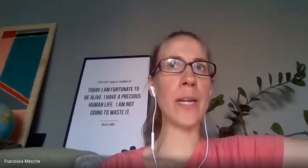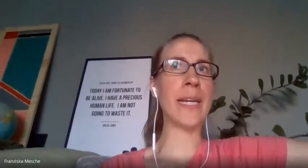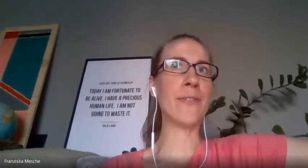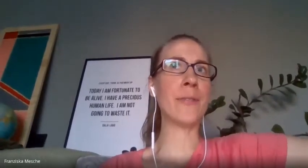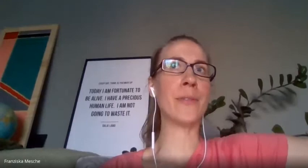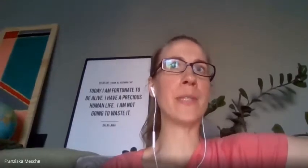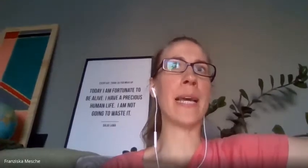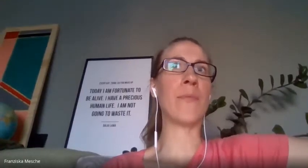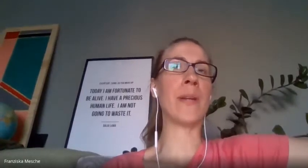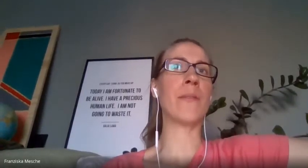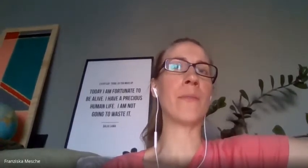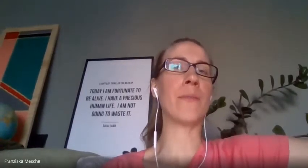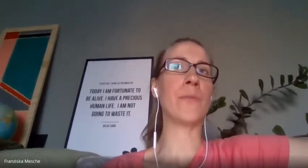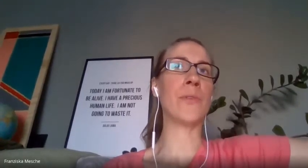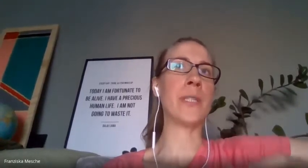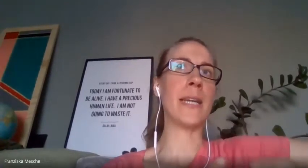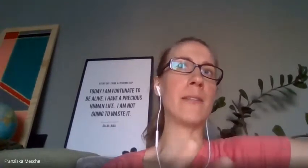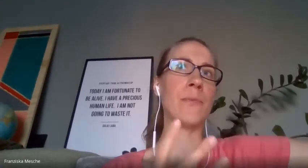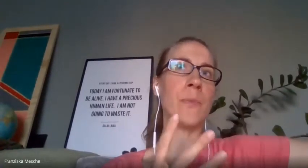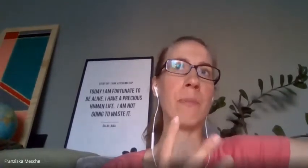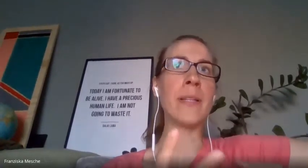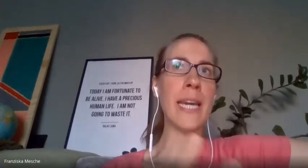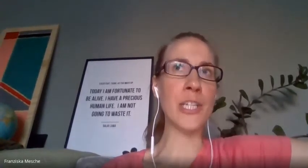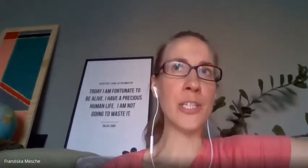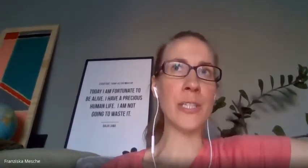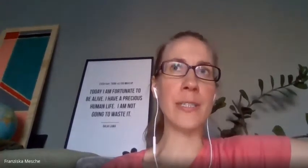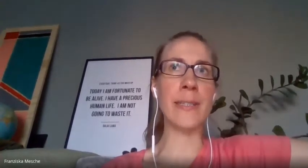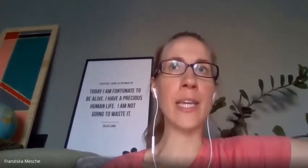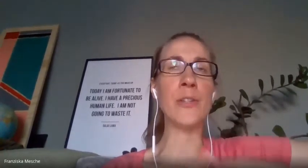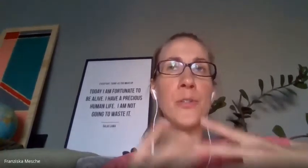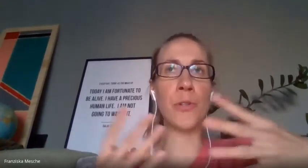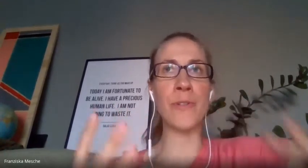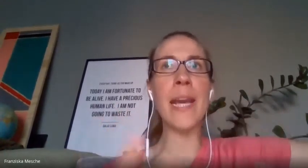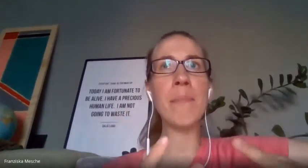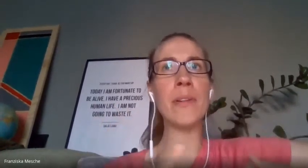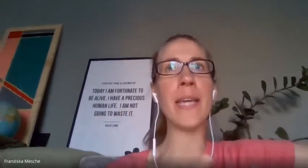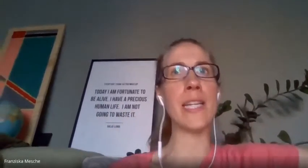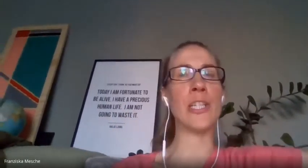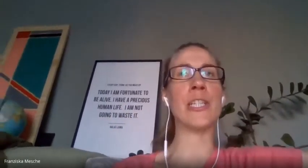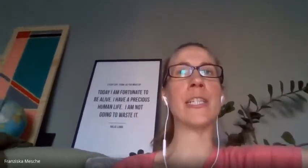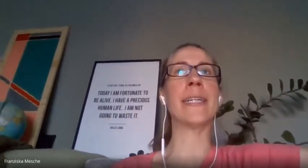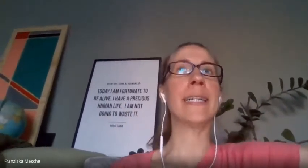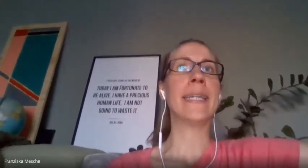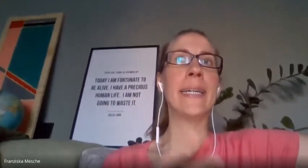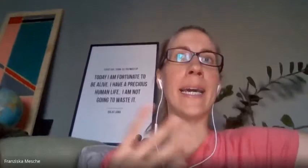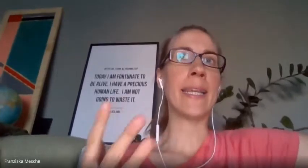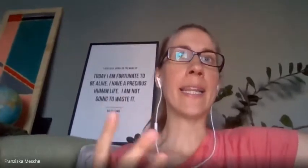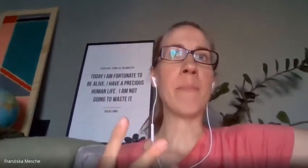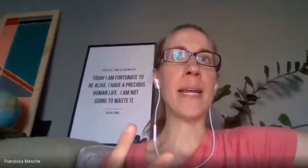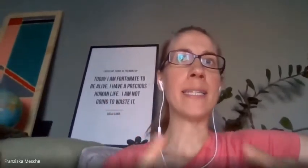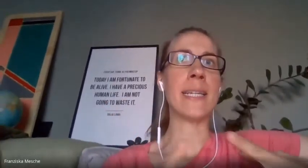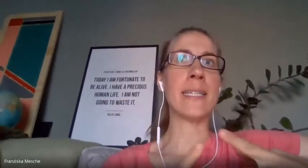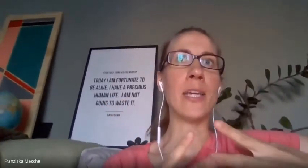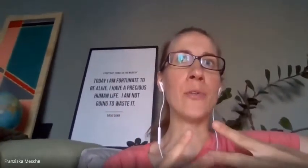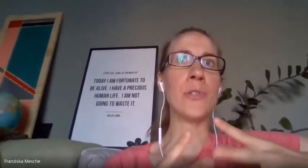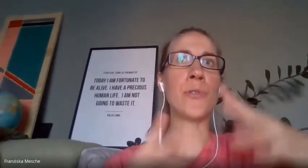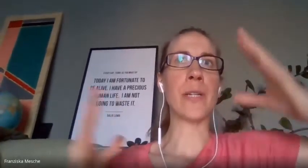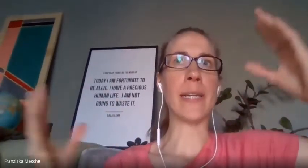i hear from you is like when you said with polyester they to create polyester and the other plastics they use usually a